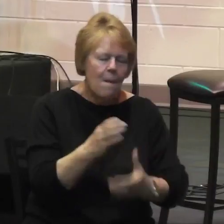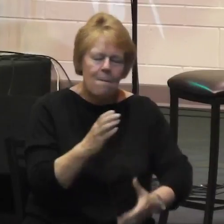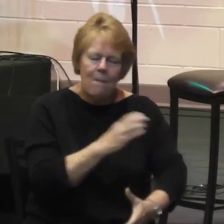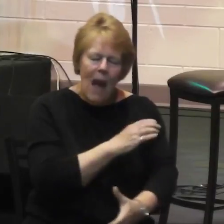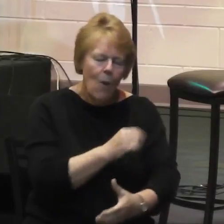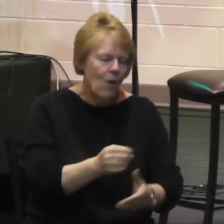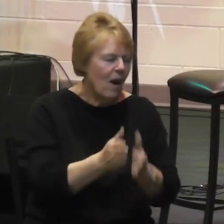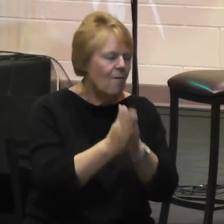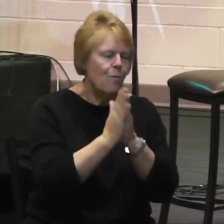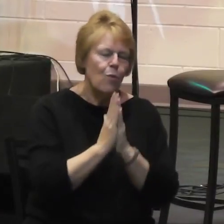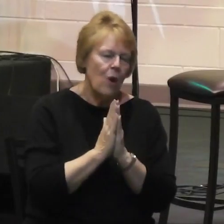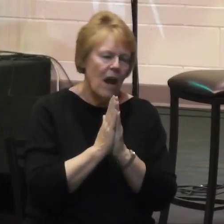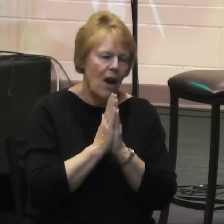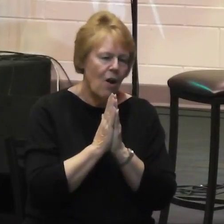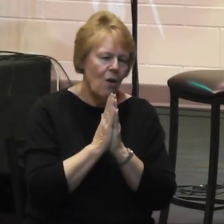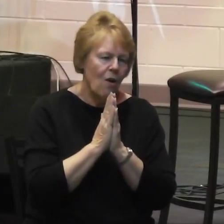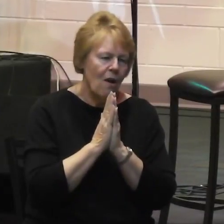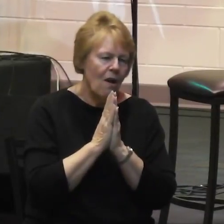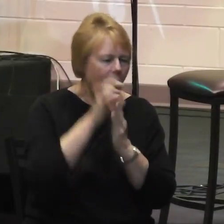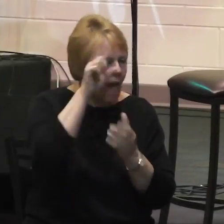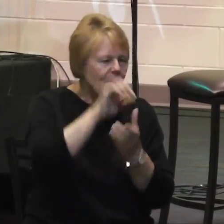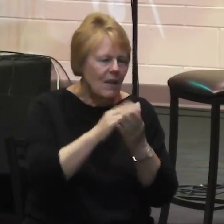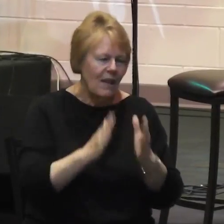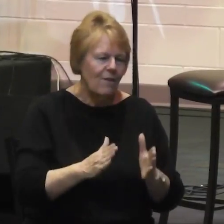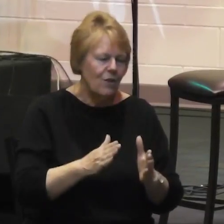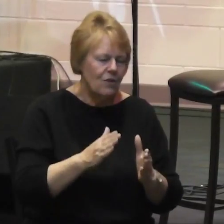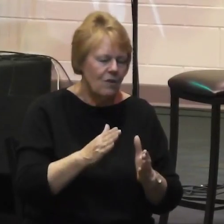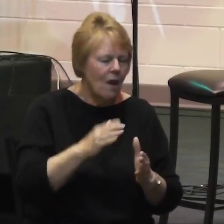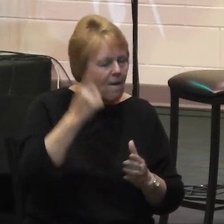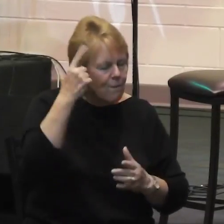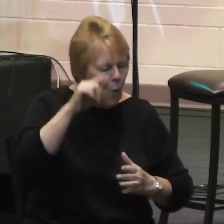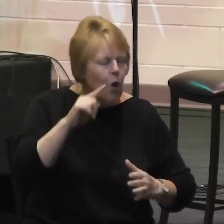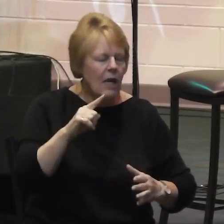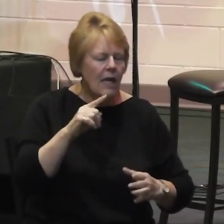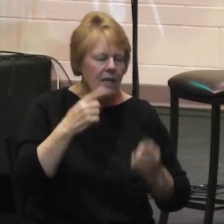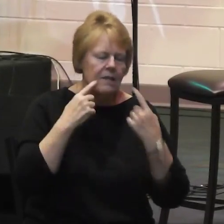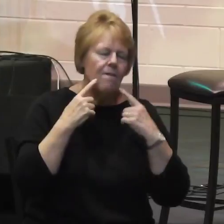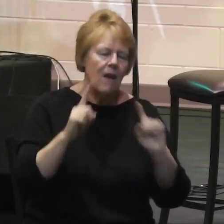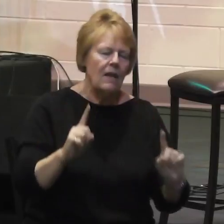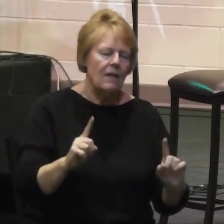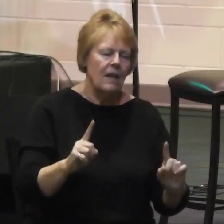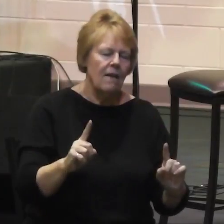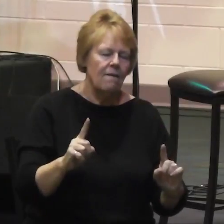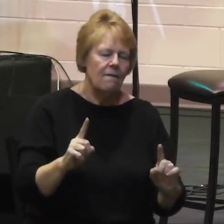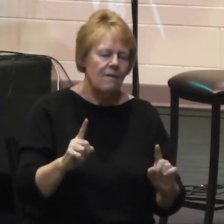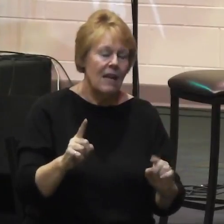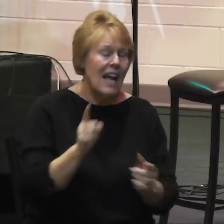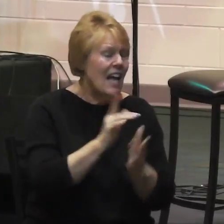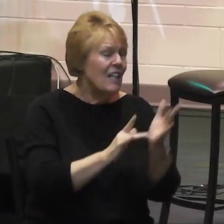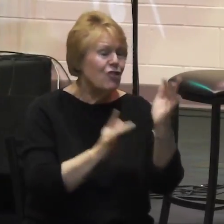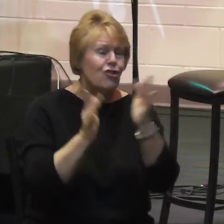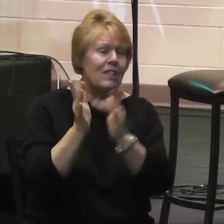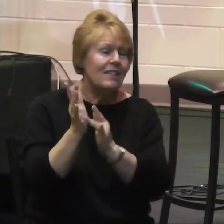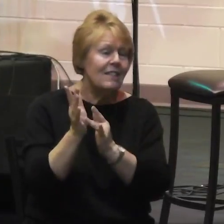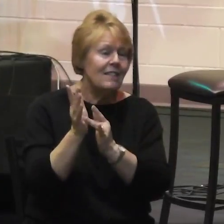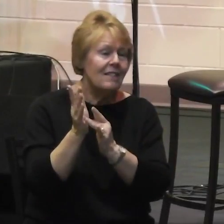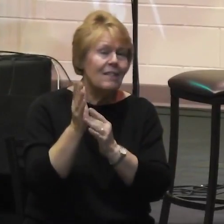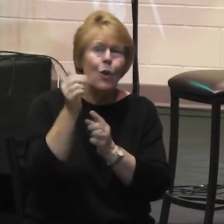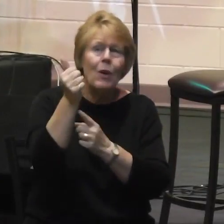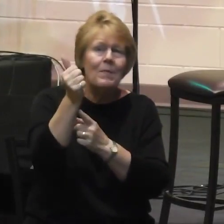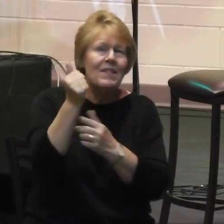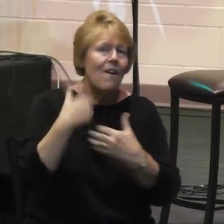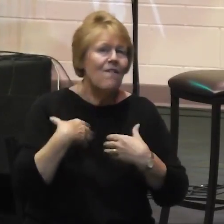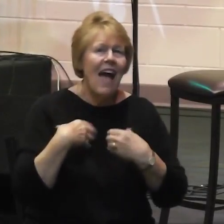of the righteous, for it is effective. Jesus, who was without sin,